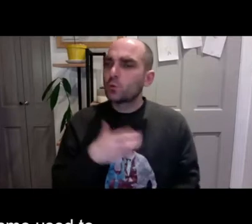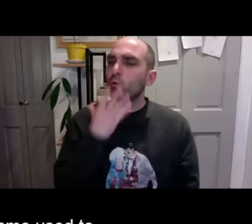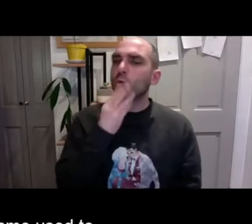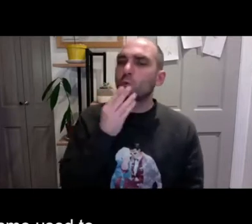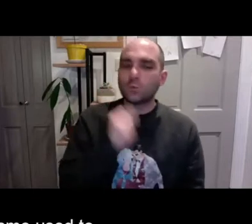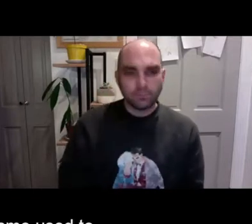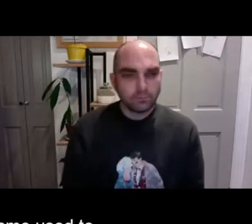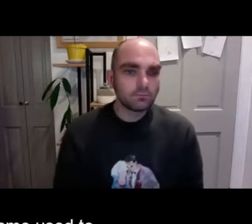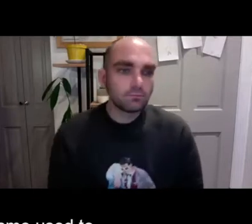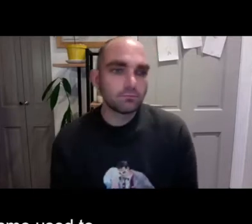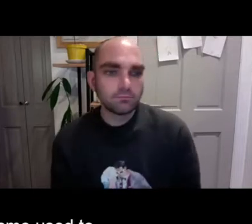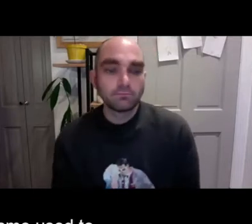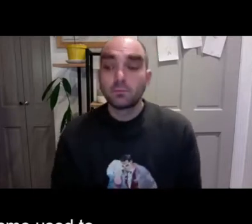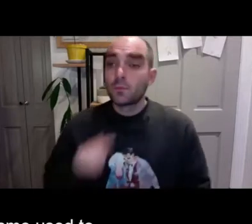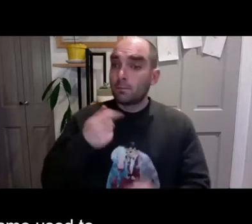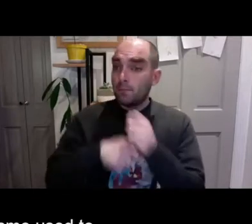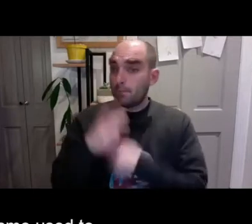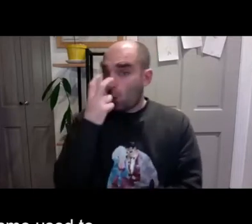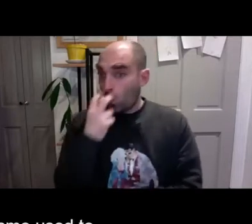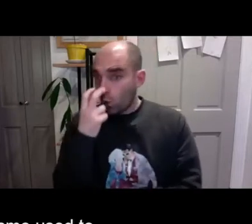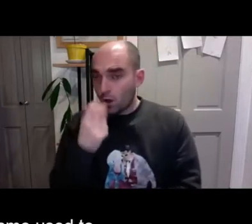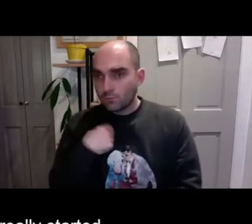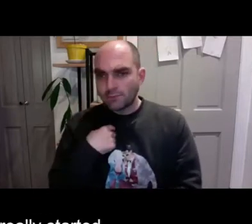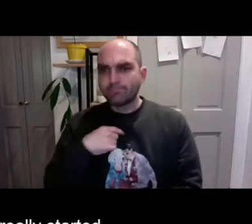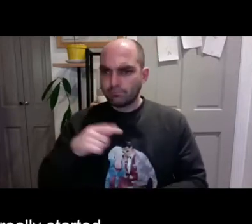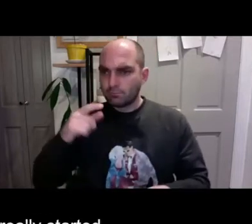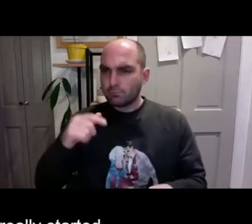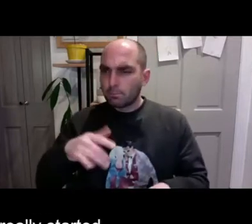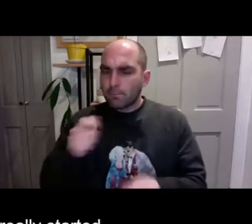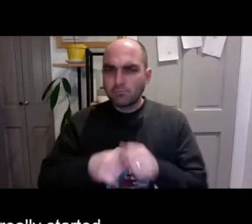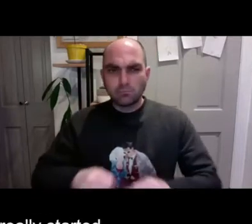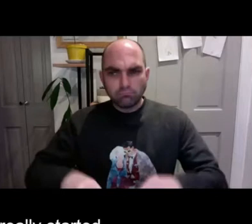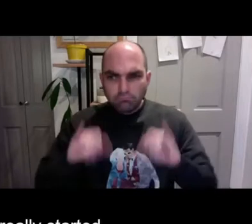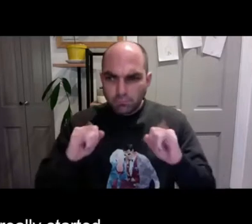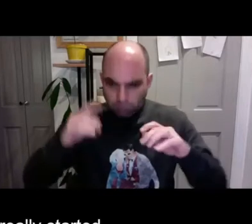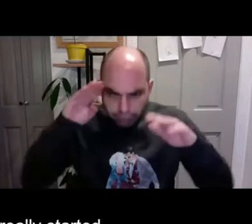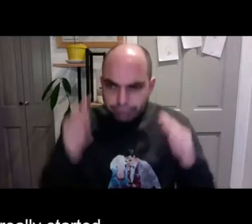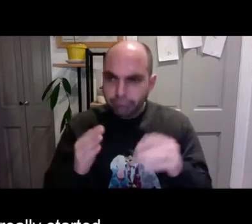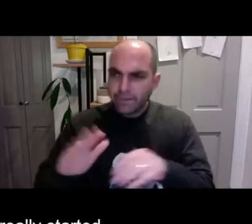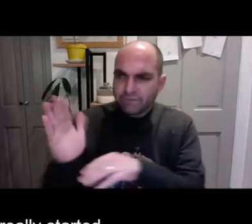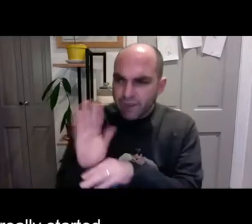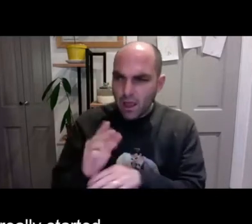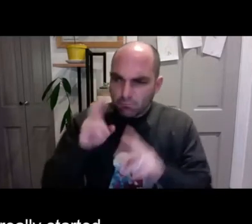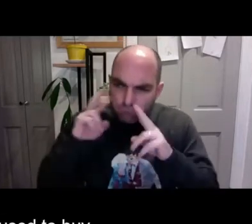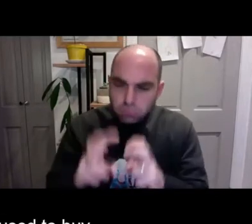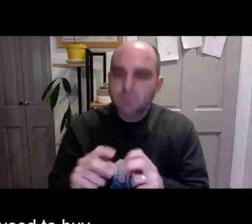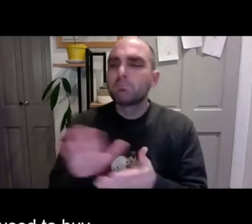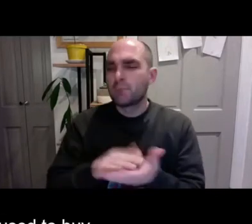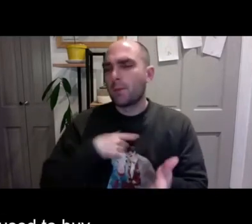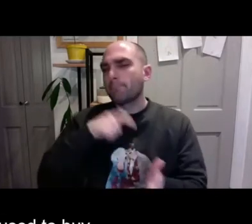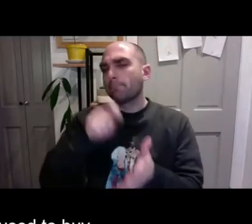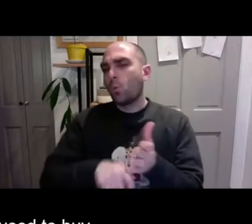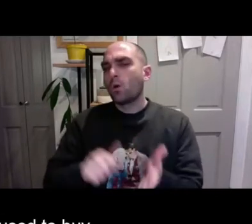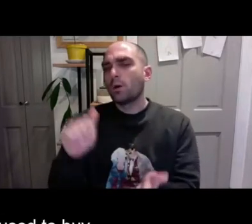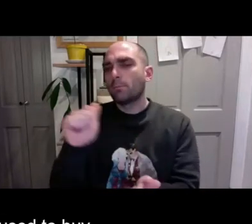And it meant that I became used to not having subtitles as well. As I got older, I really started